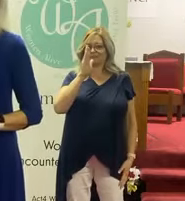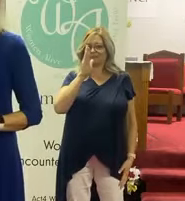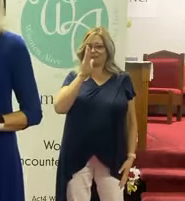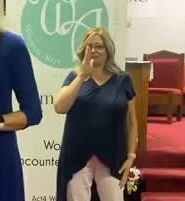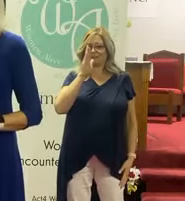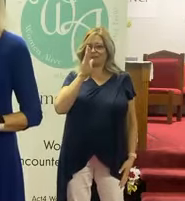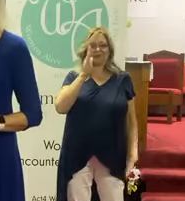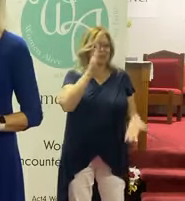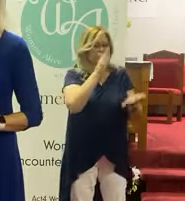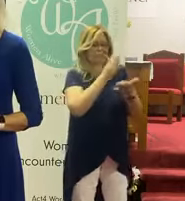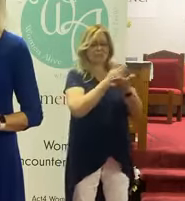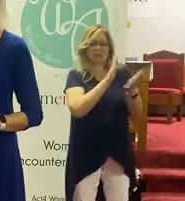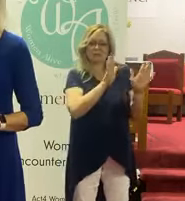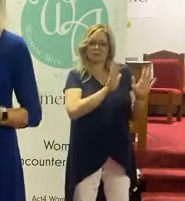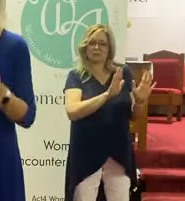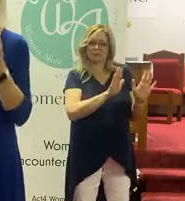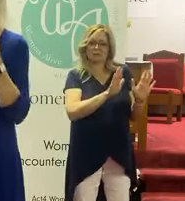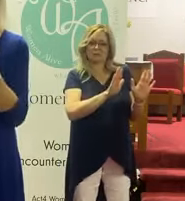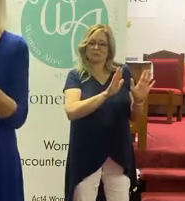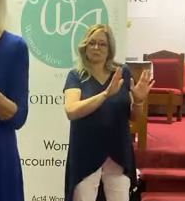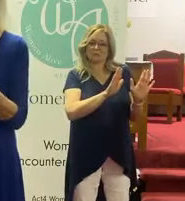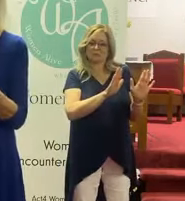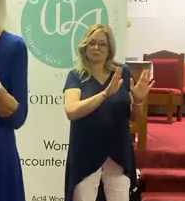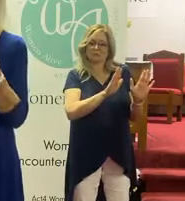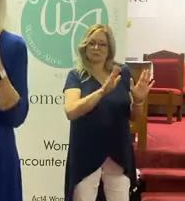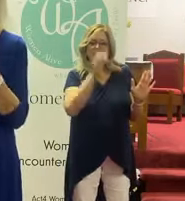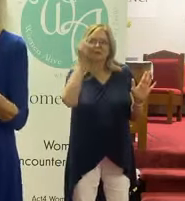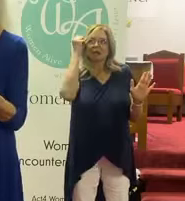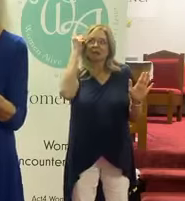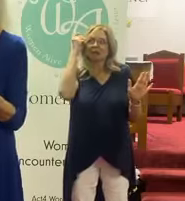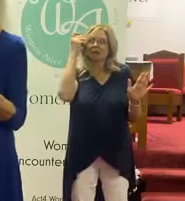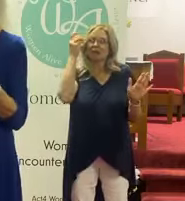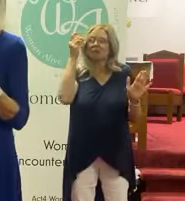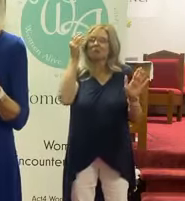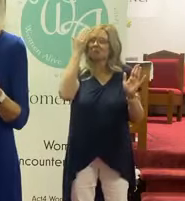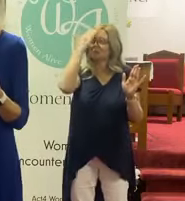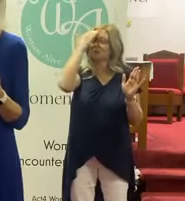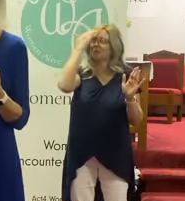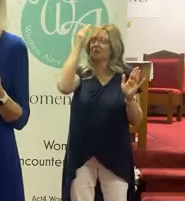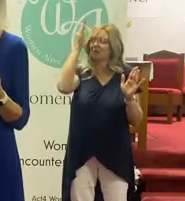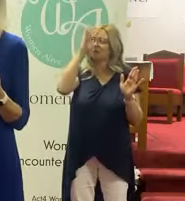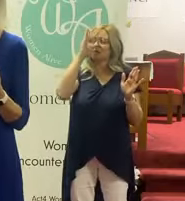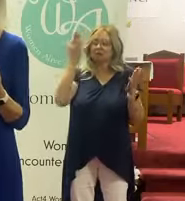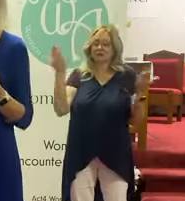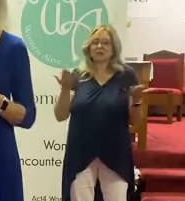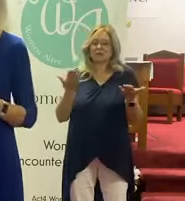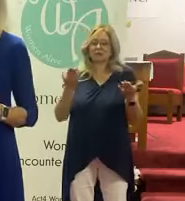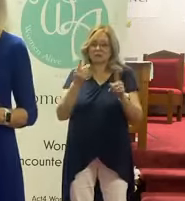Let me stop right there. Just an acknowledgement of God. continues.